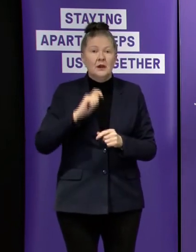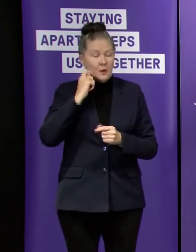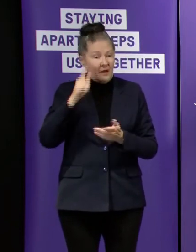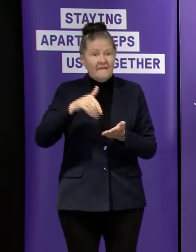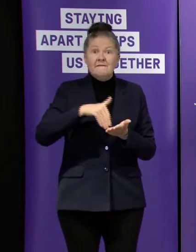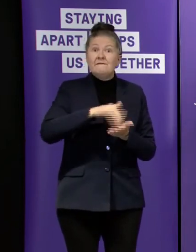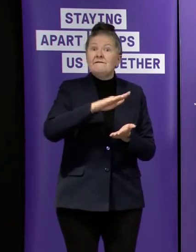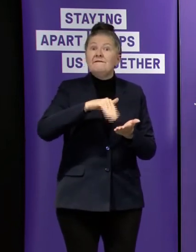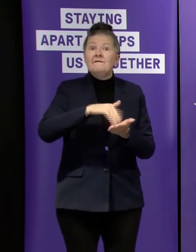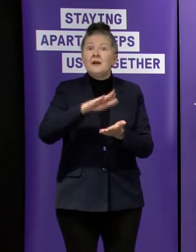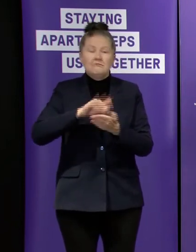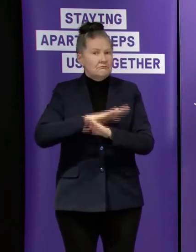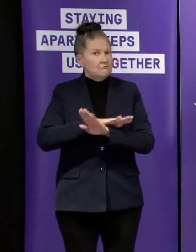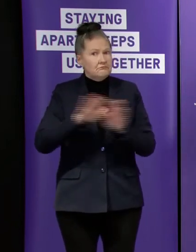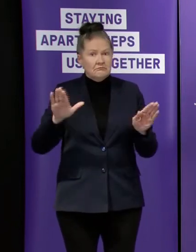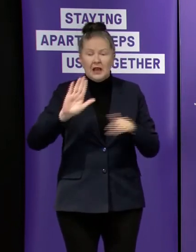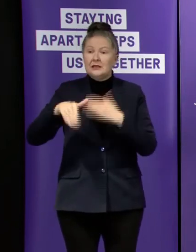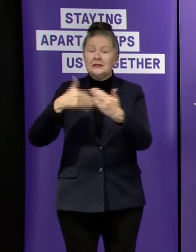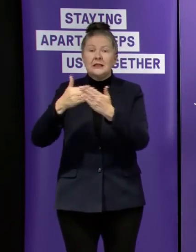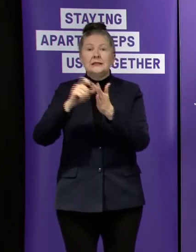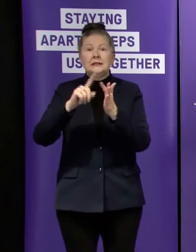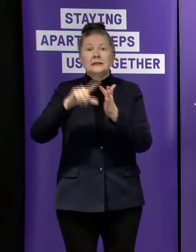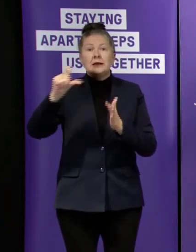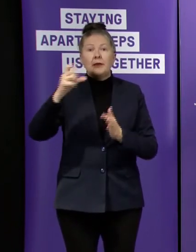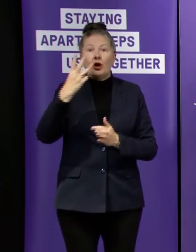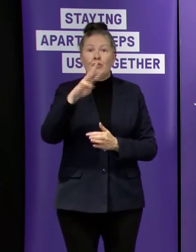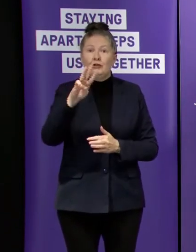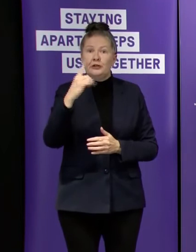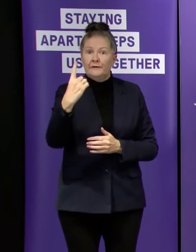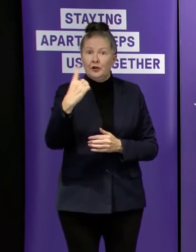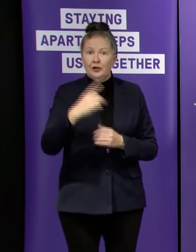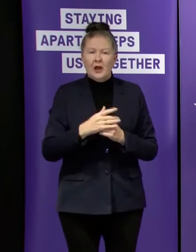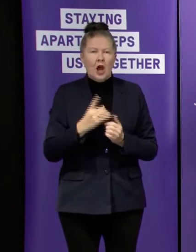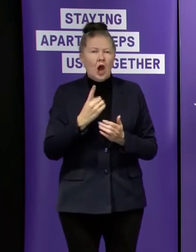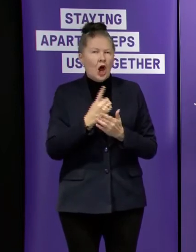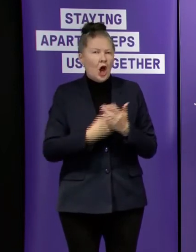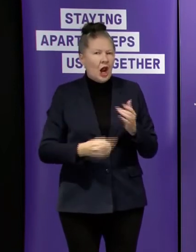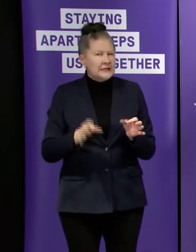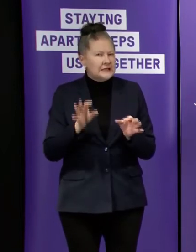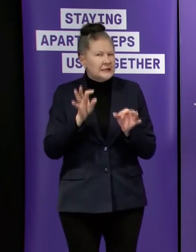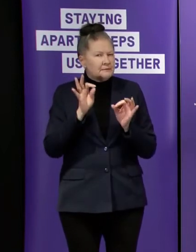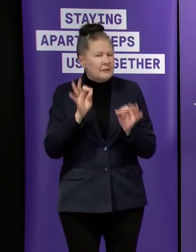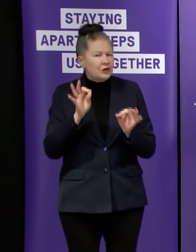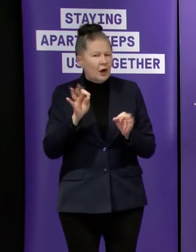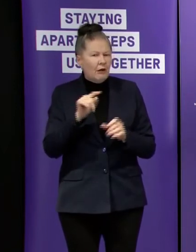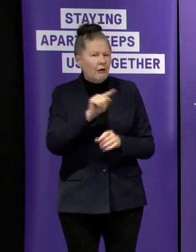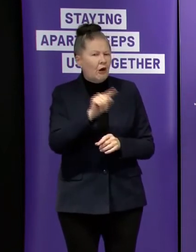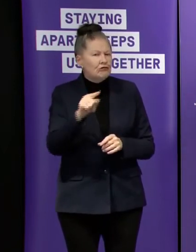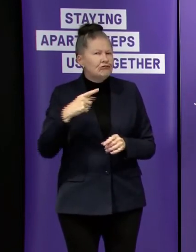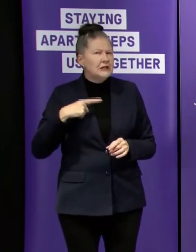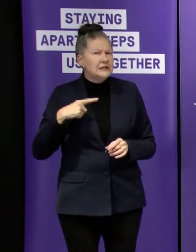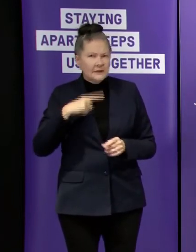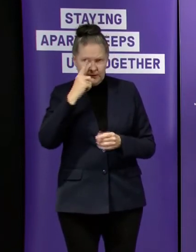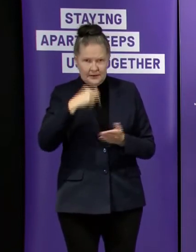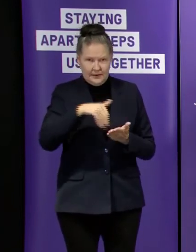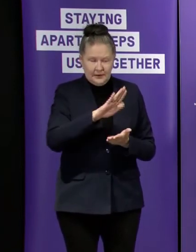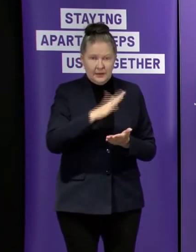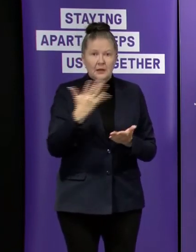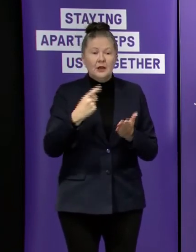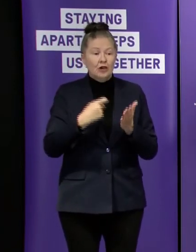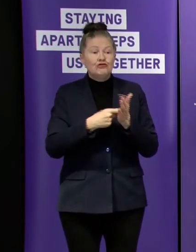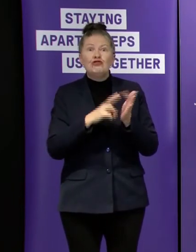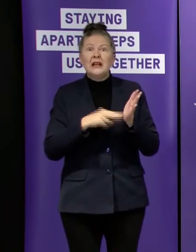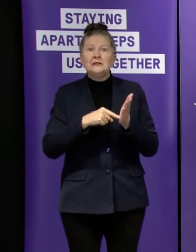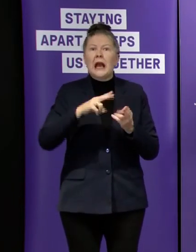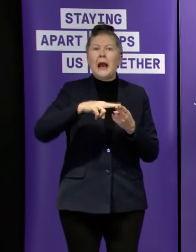tenants until december the 31st um unless in rare and specific circumstances rental hikes continue